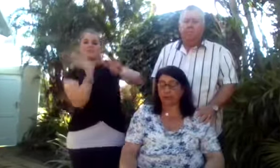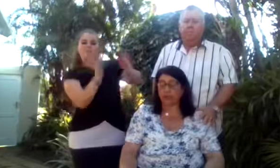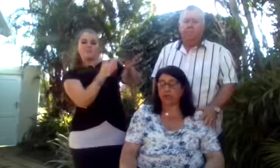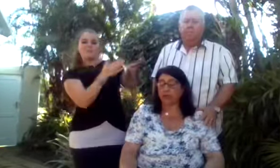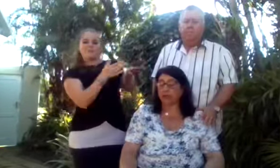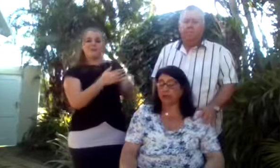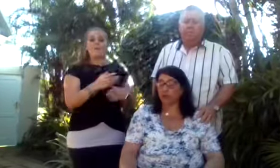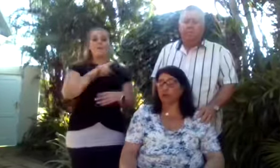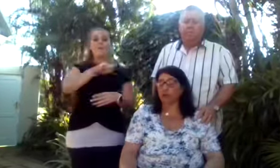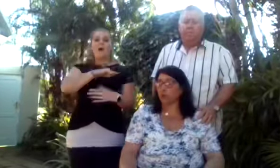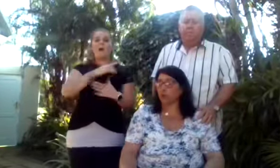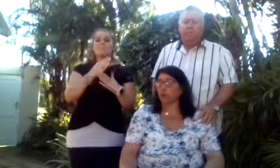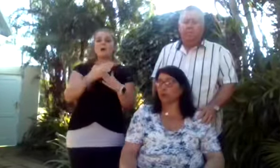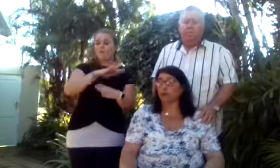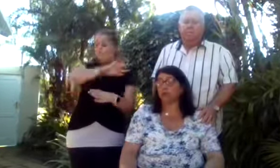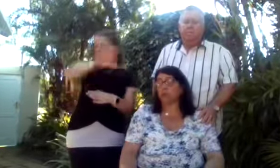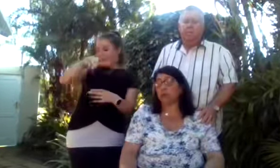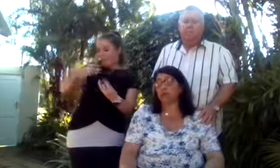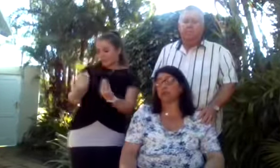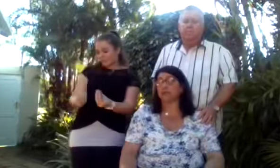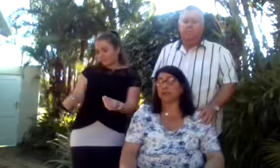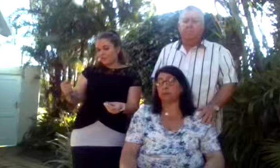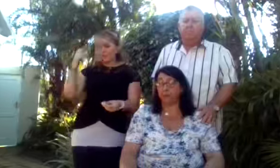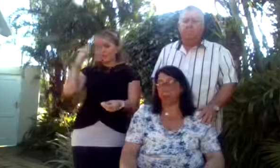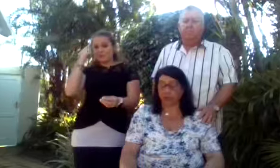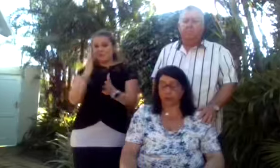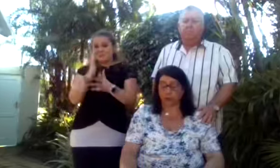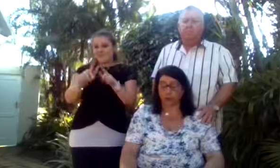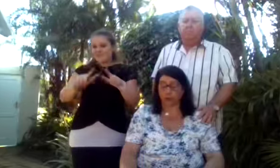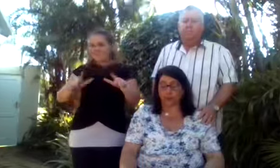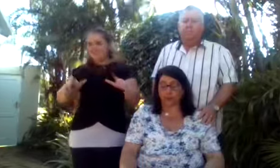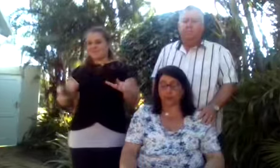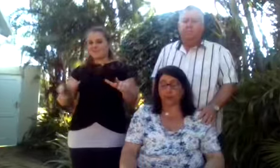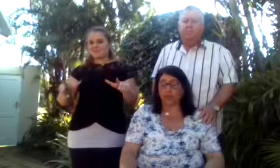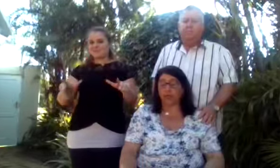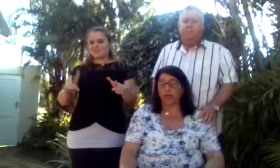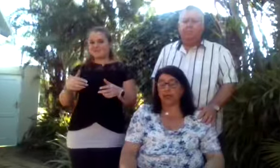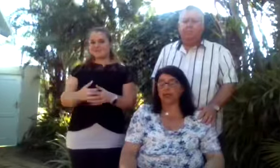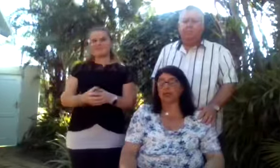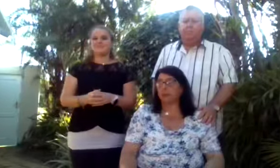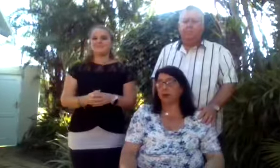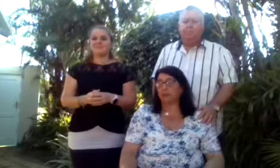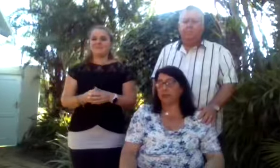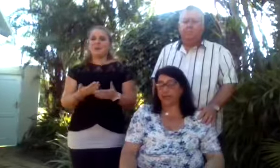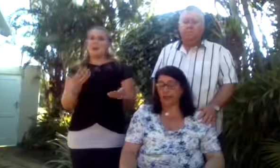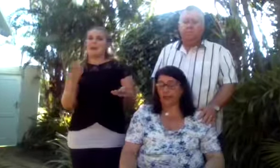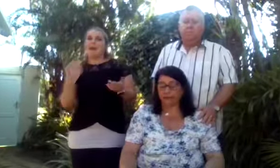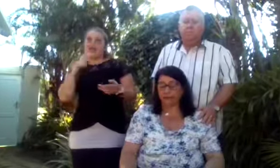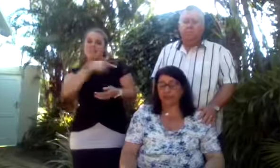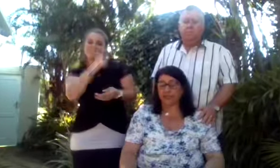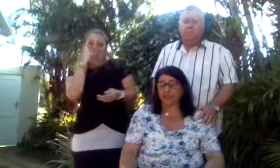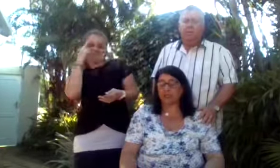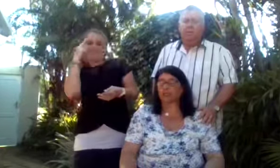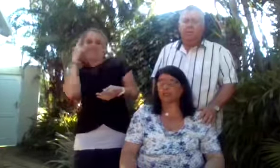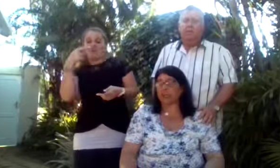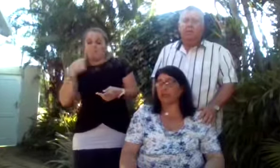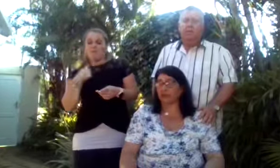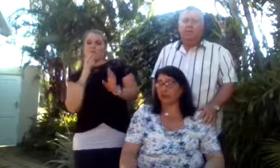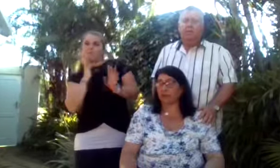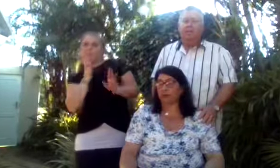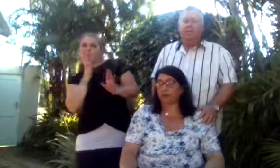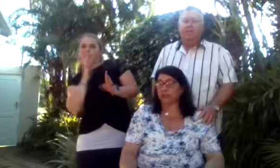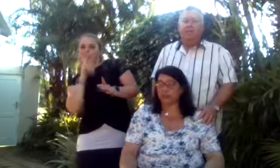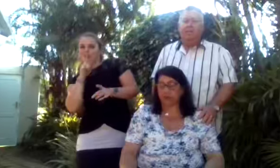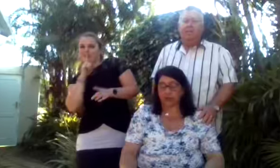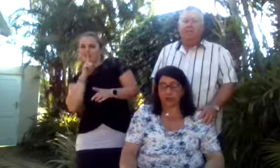sign language, having learned to talk or sign since before they could talk. I think they probably had a lot of fun taking the mickey